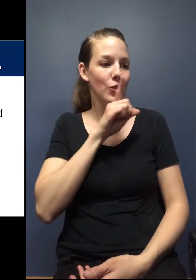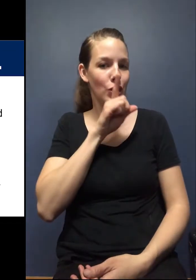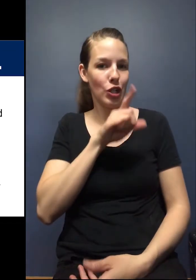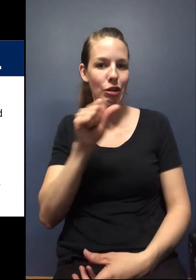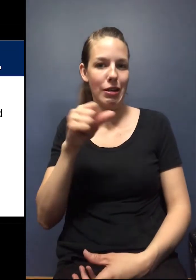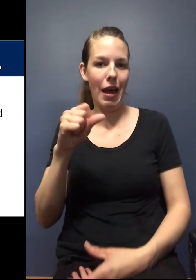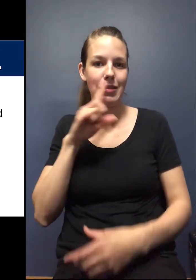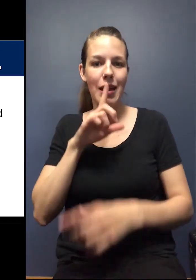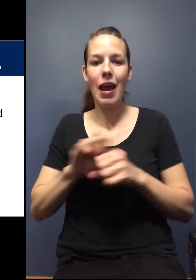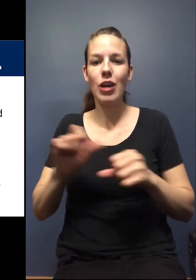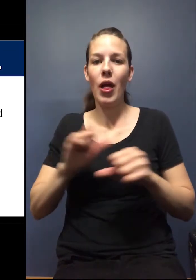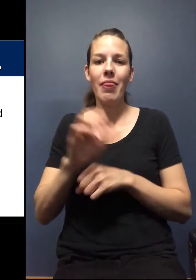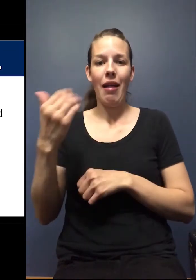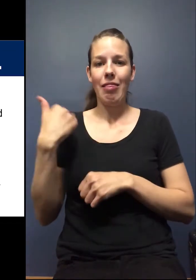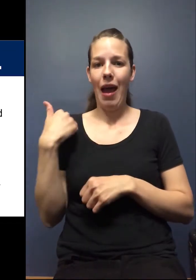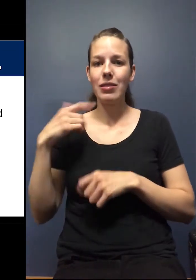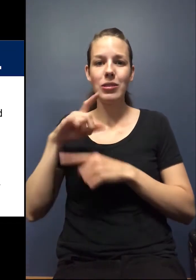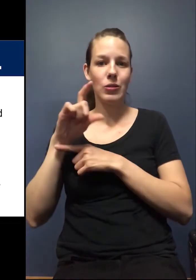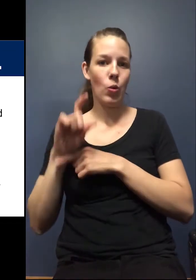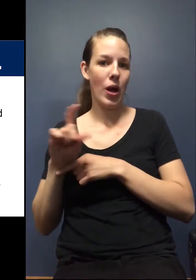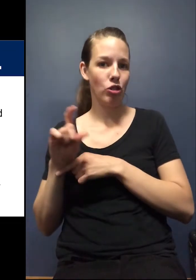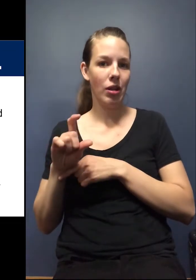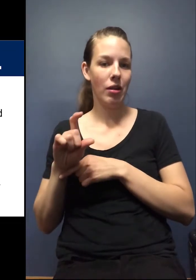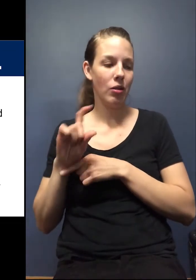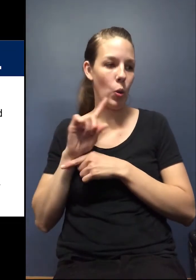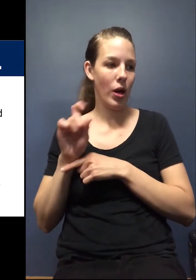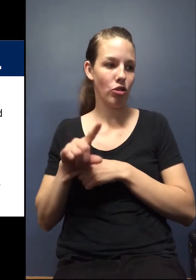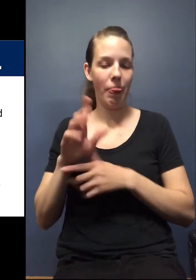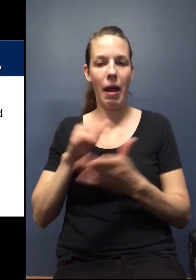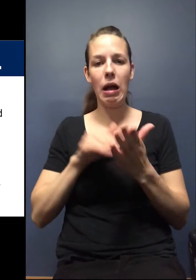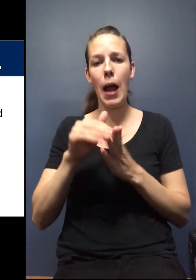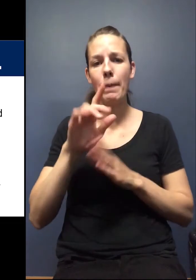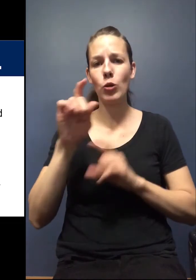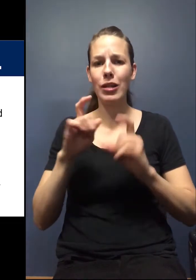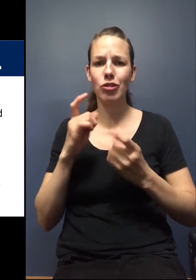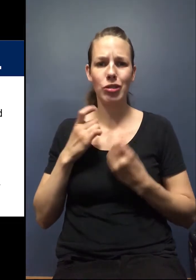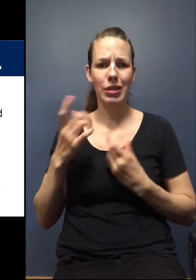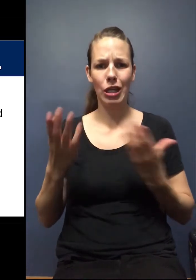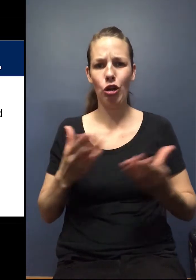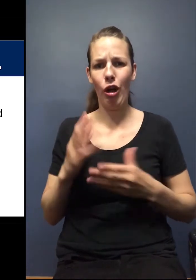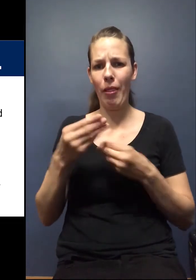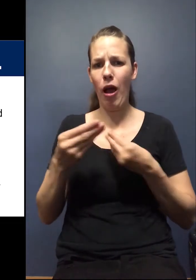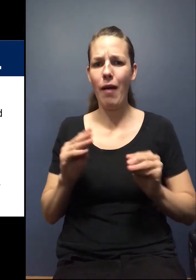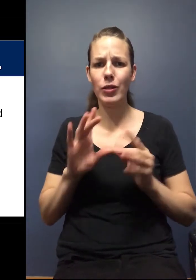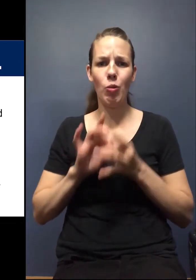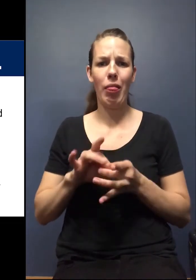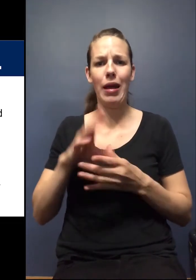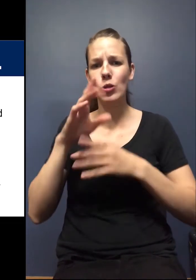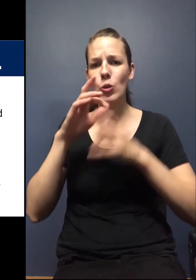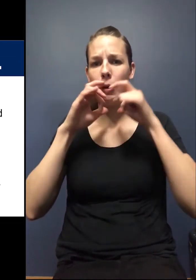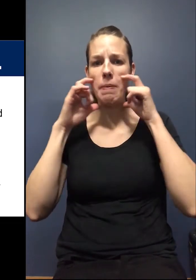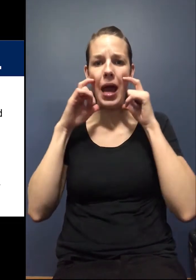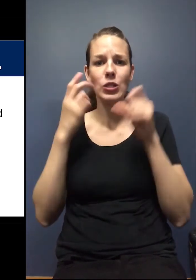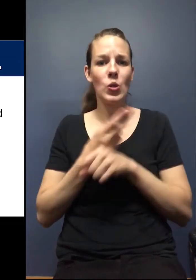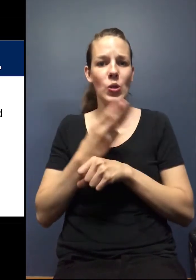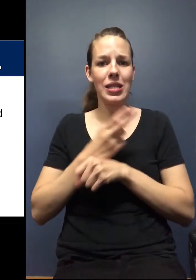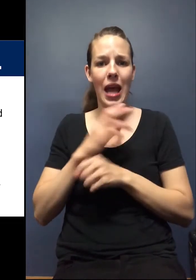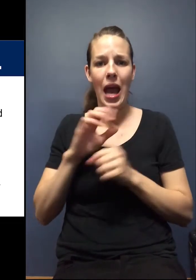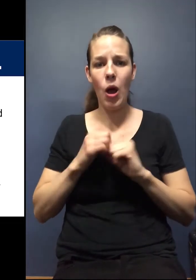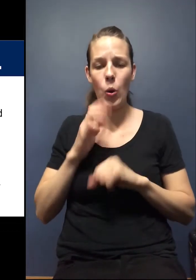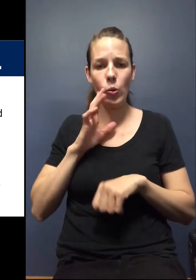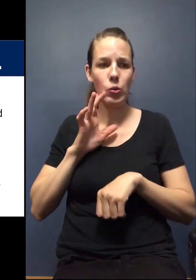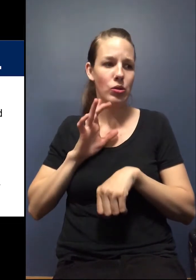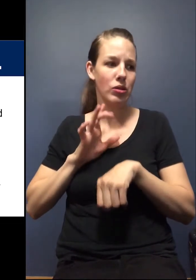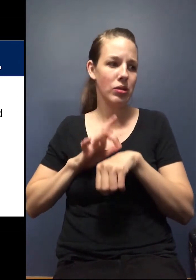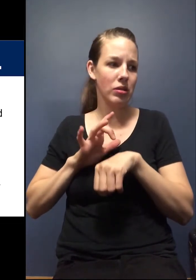Sure. And actually the last question, one of the common questions that we're getting at the office has to deal with mask use and how we're touching